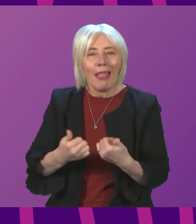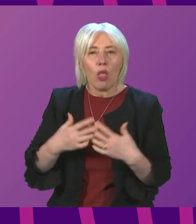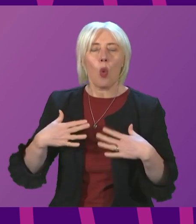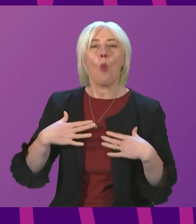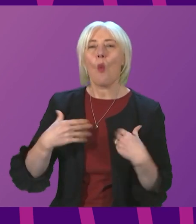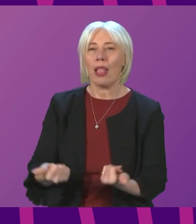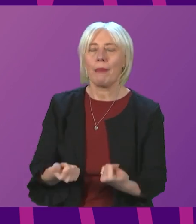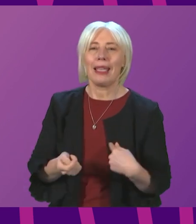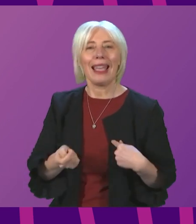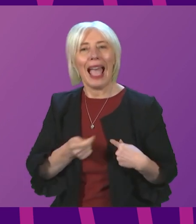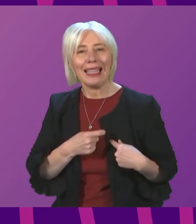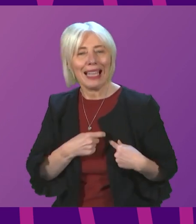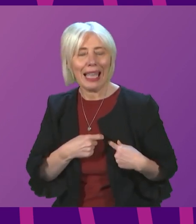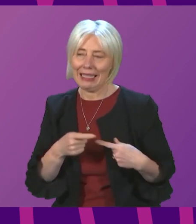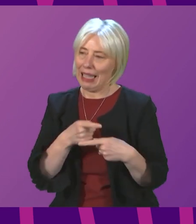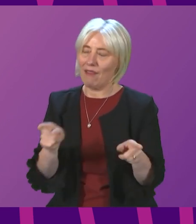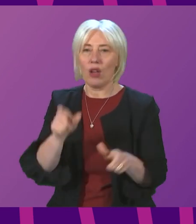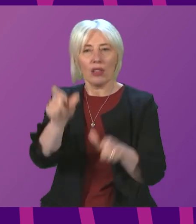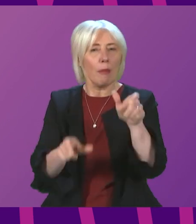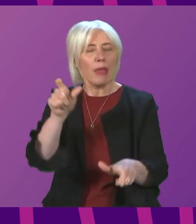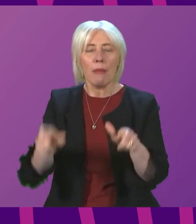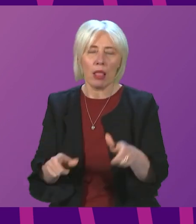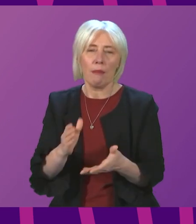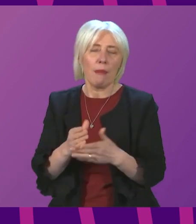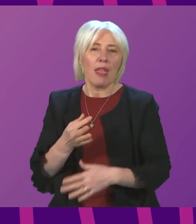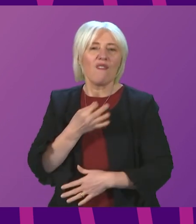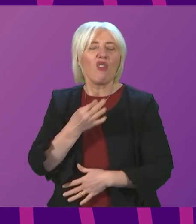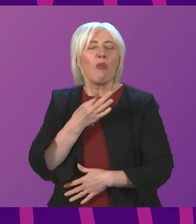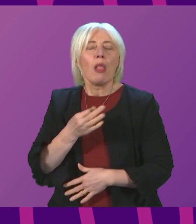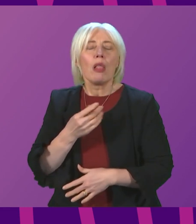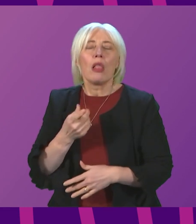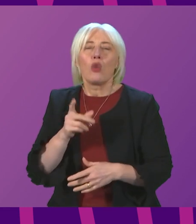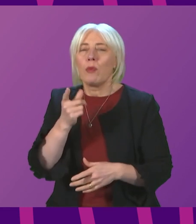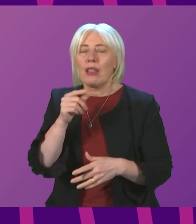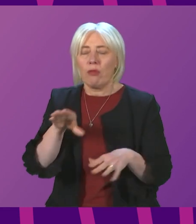anxiety levels of many people who are very and particularly vulnerable to the virus.